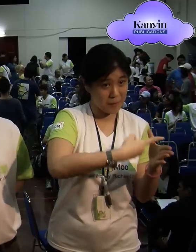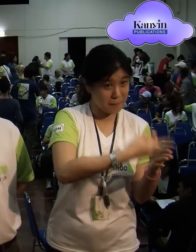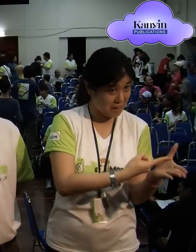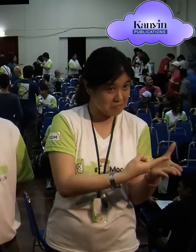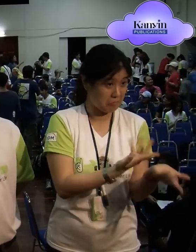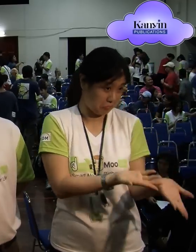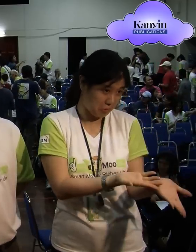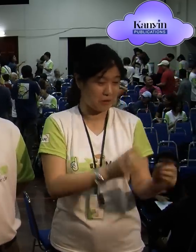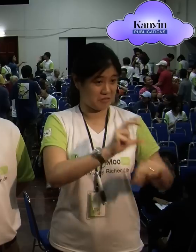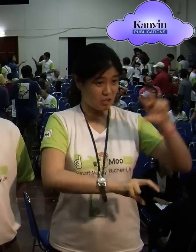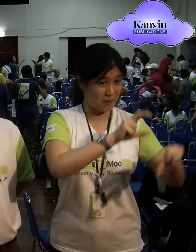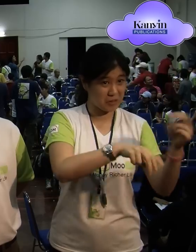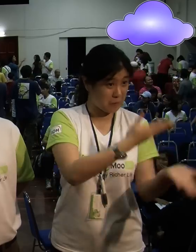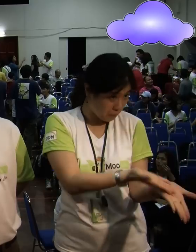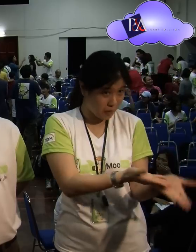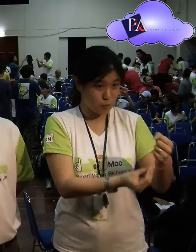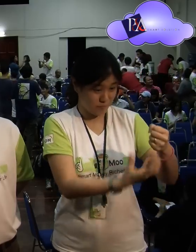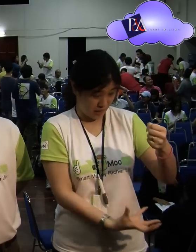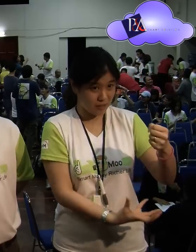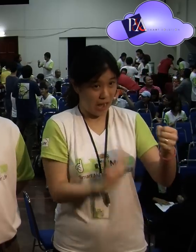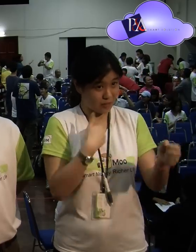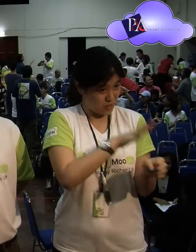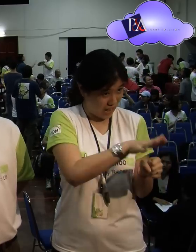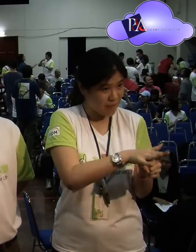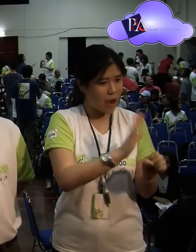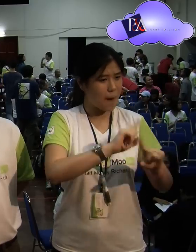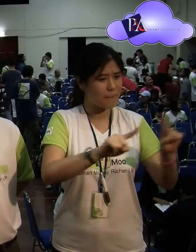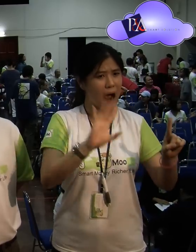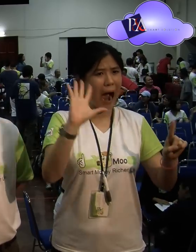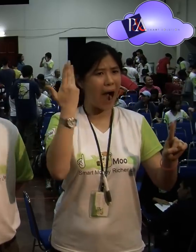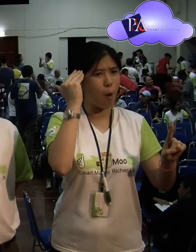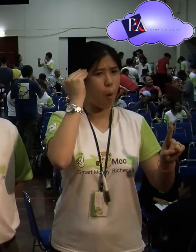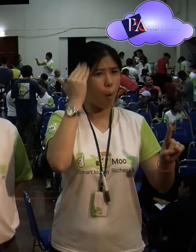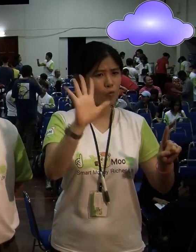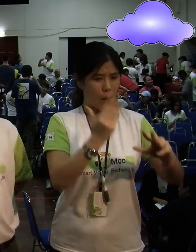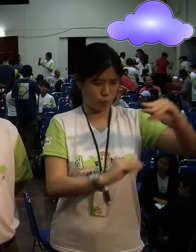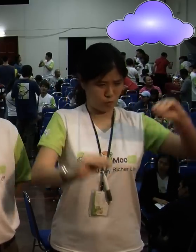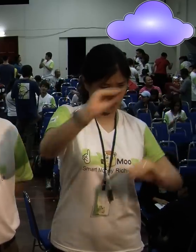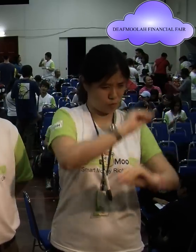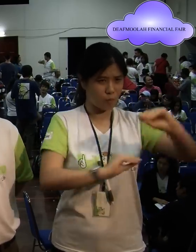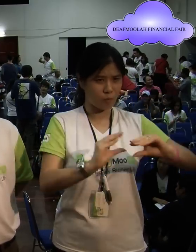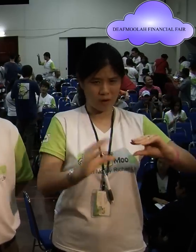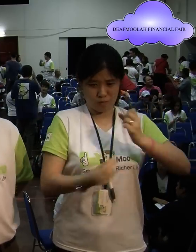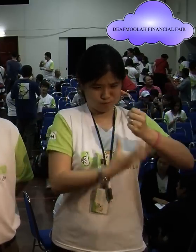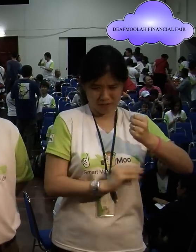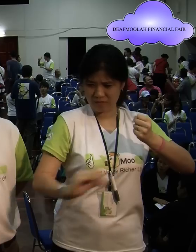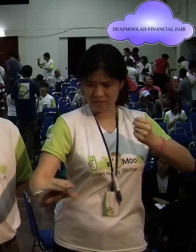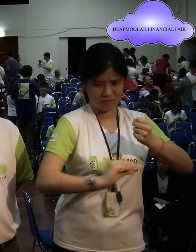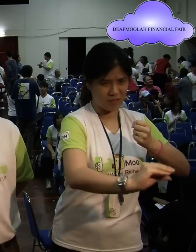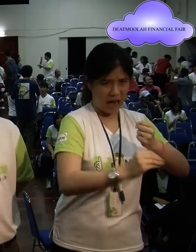their money for themselves. Maybe allocate money for paying for their car loan or something. Their savings would be enough. But how would they know how to